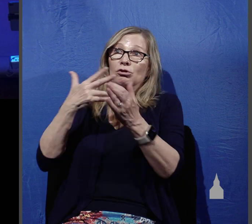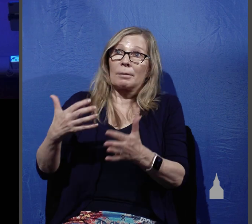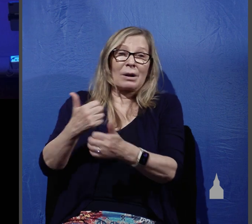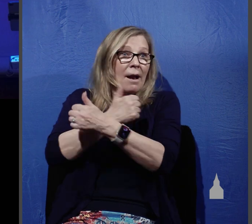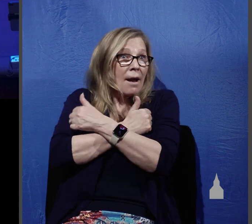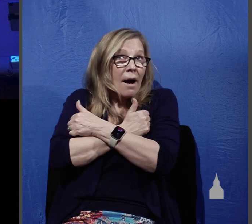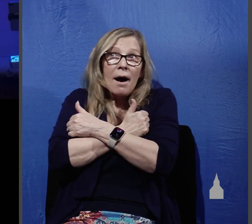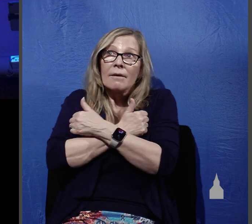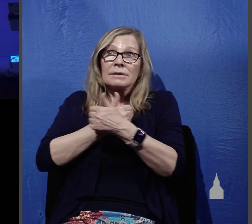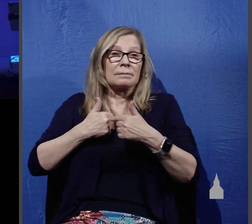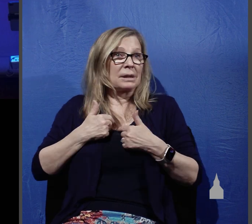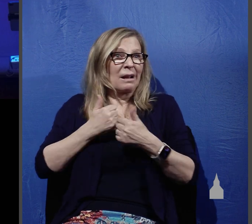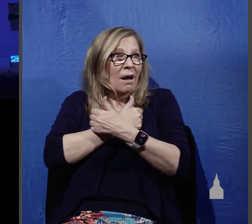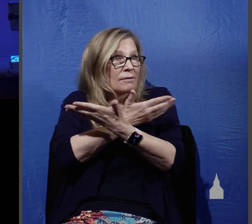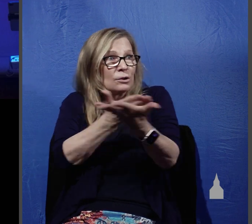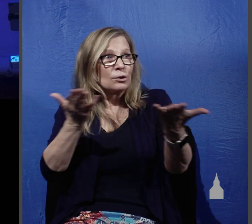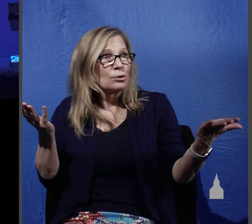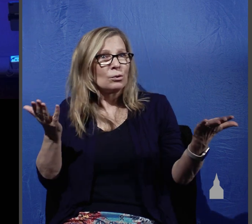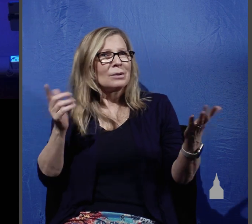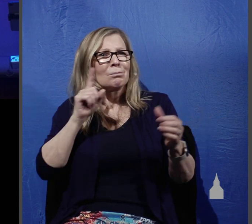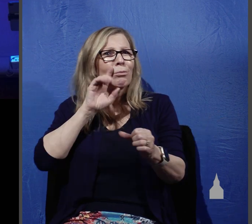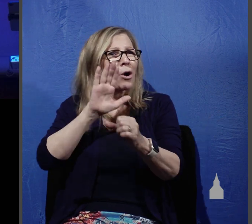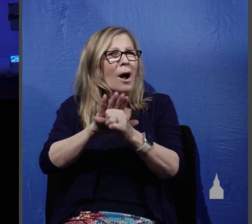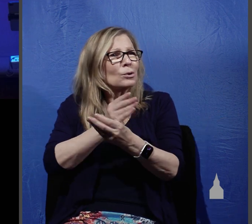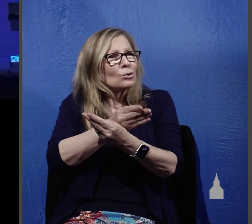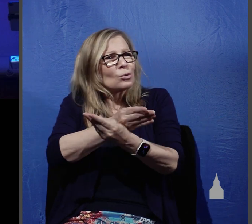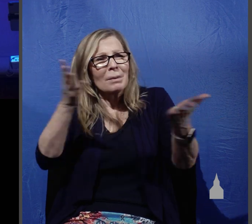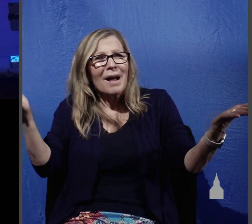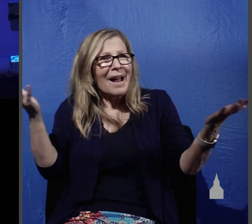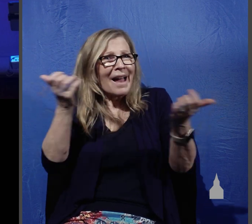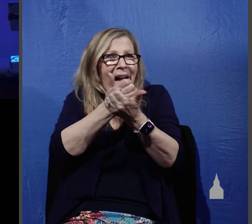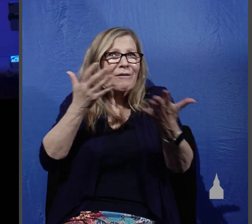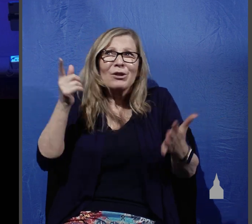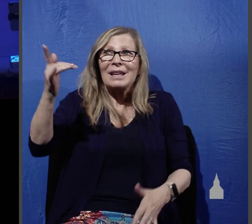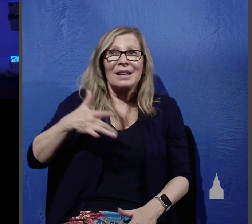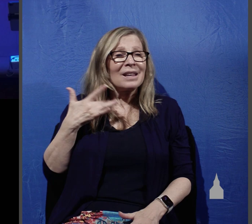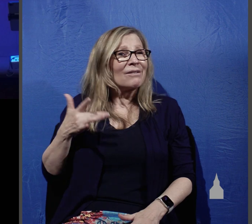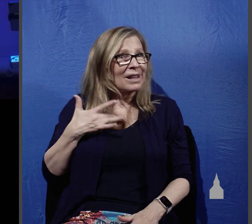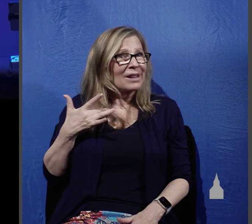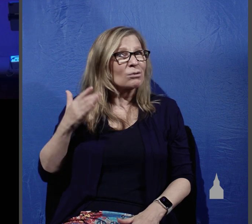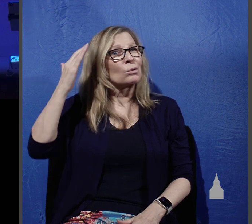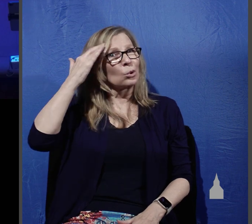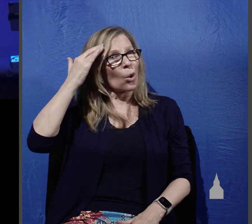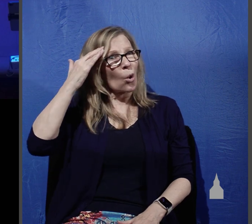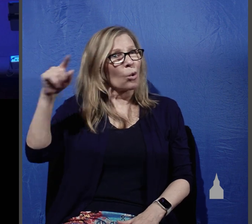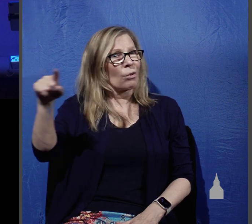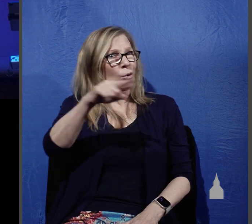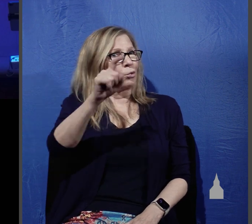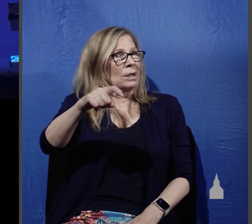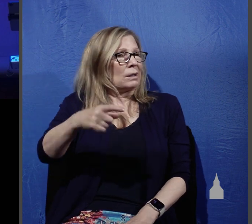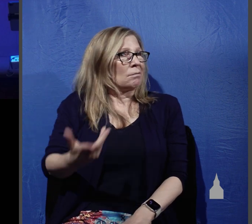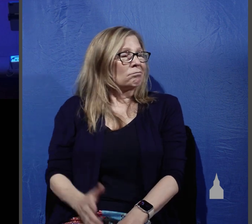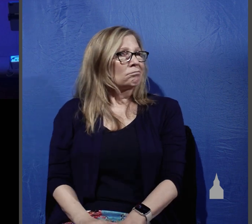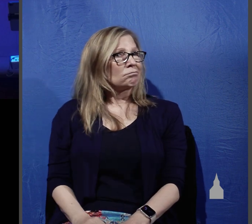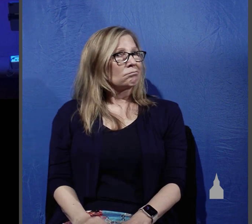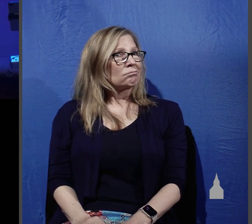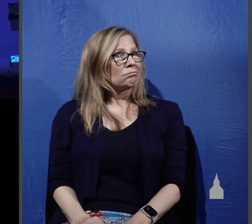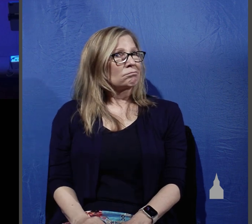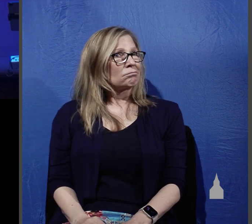and he has promised to supply everything he feels and knows that you need so folks these